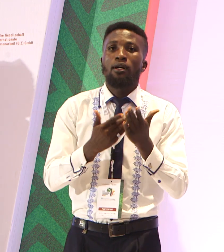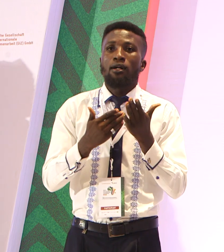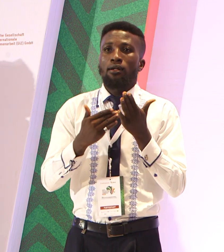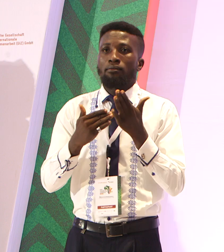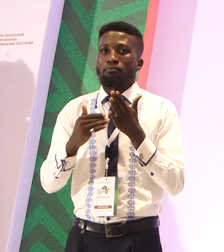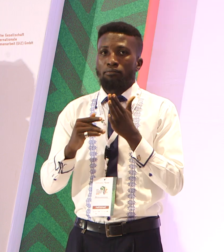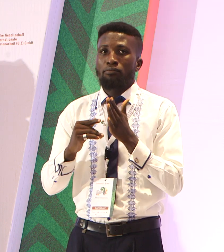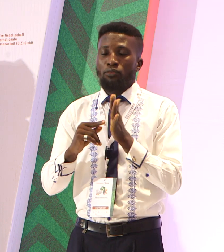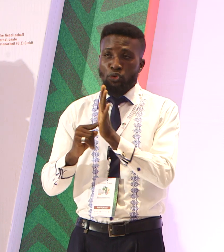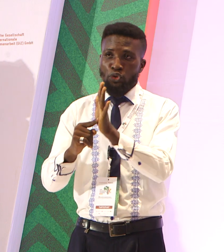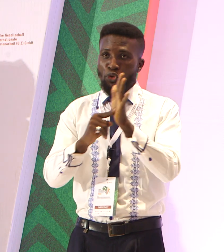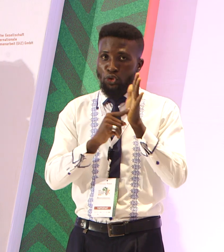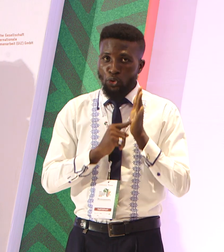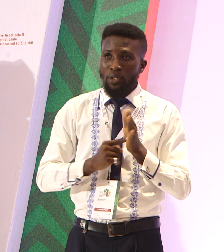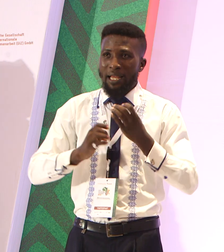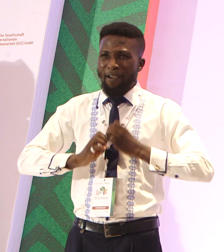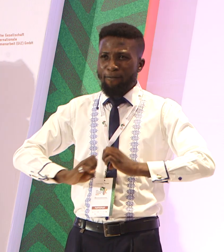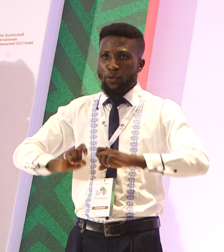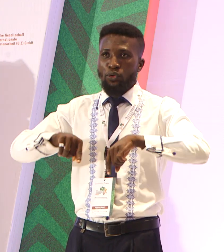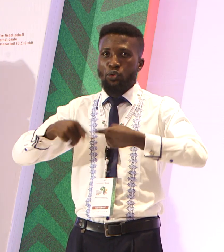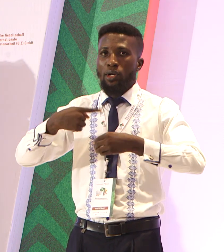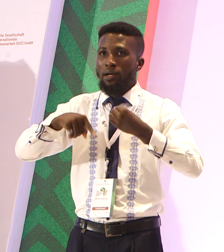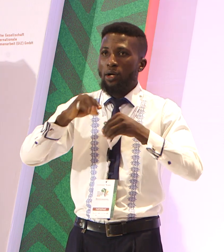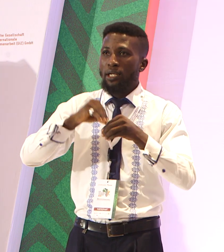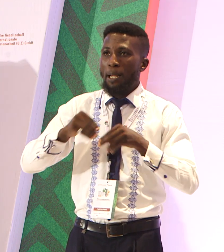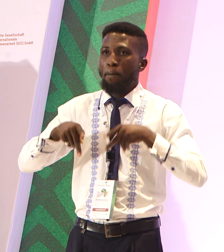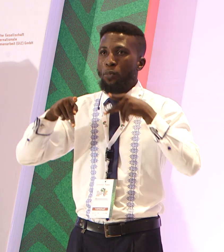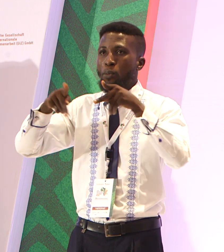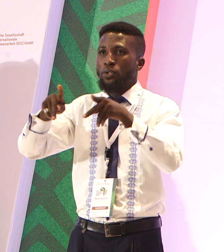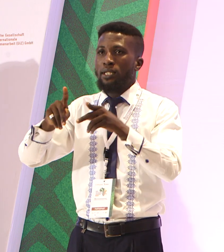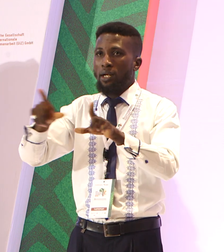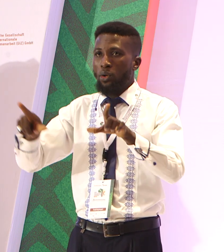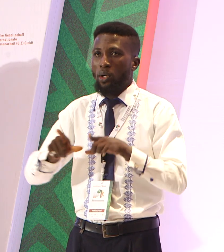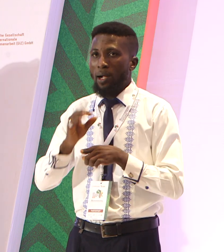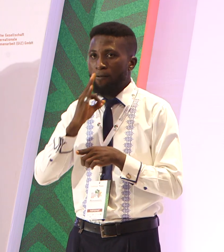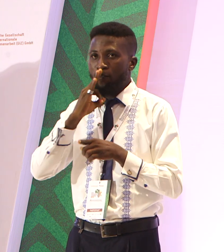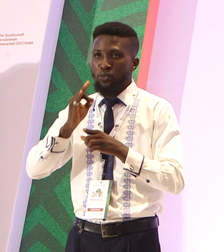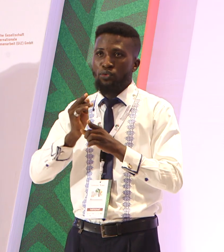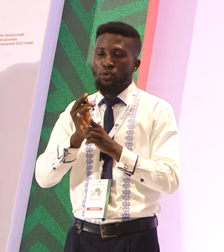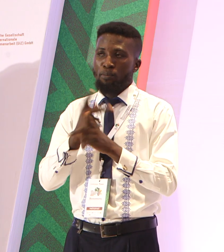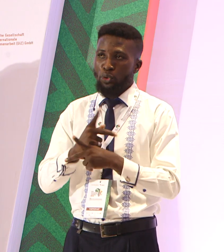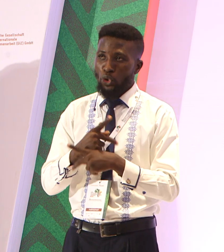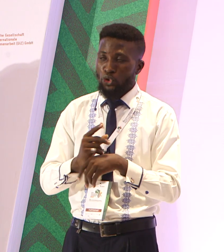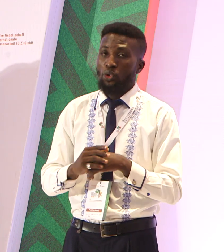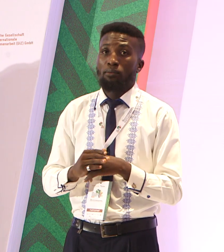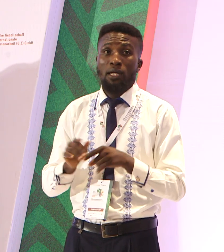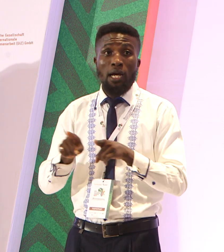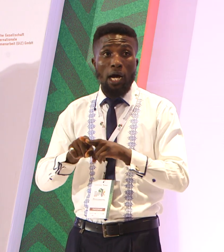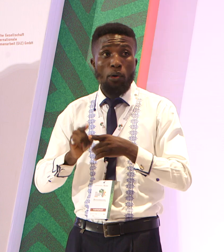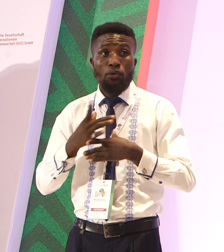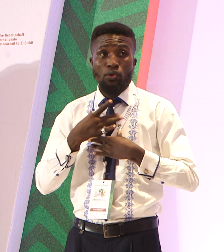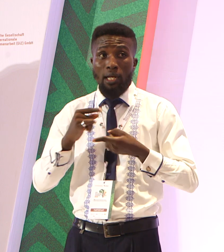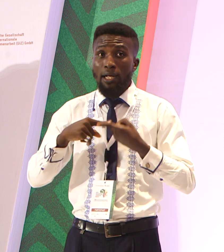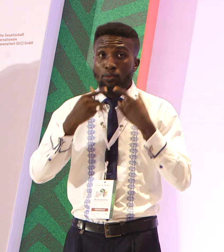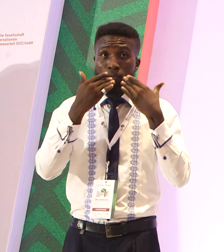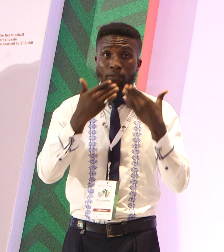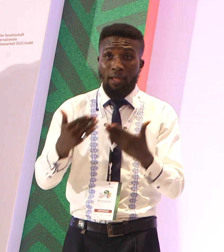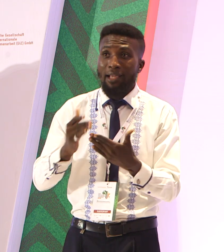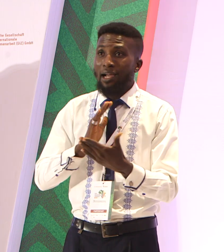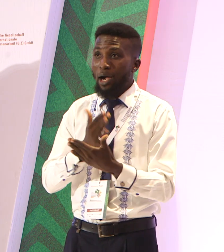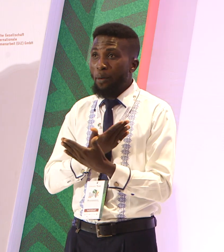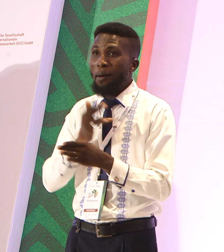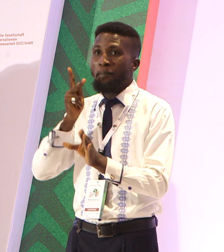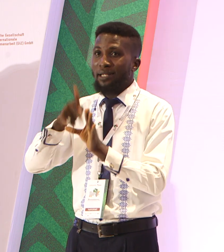promoting local food production. I would also like to thank our participants. I like to call you